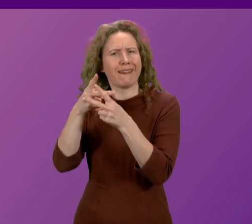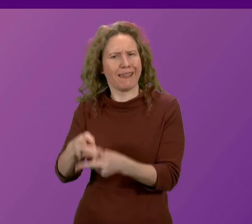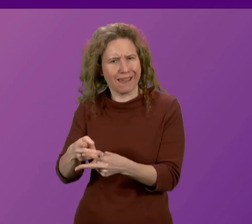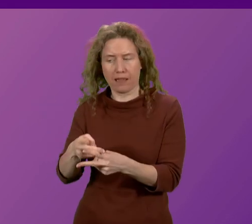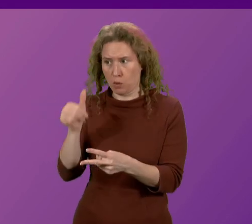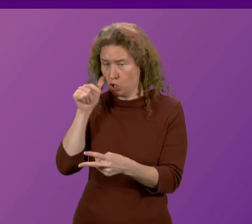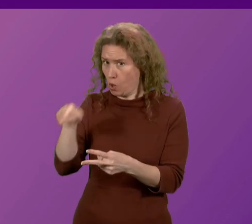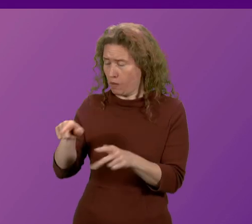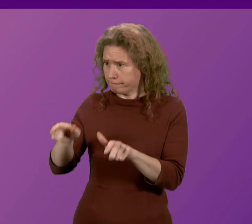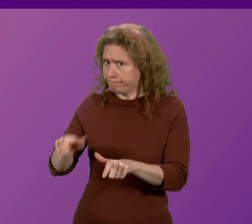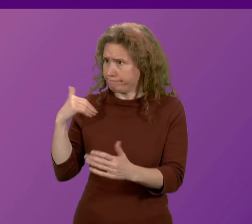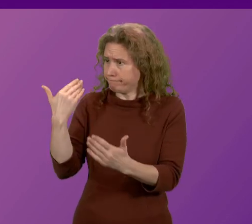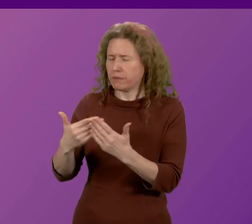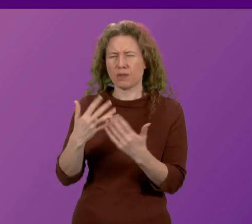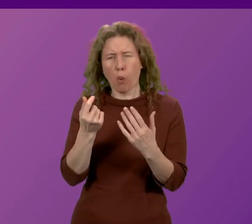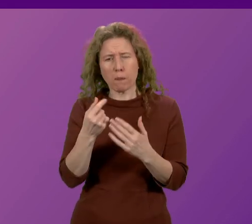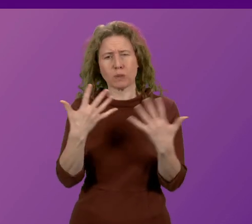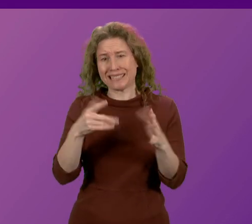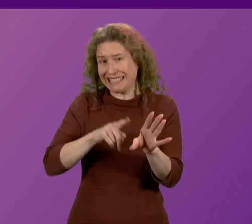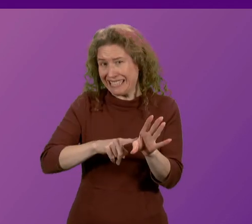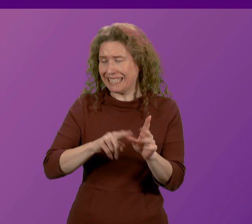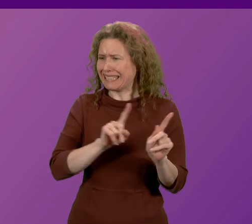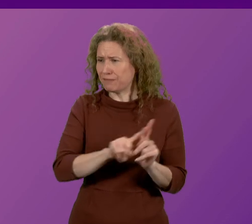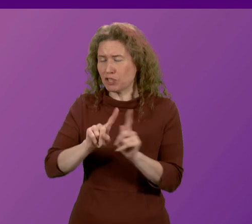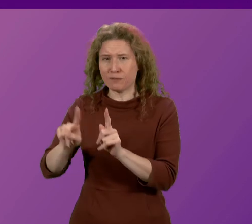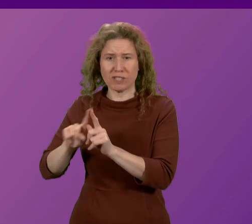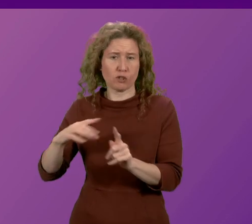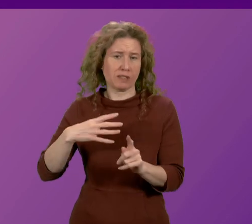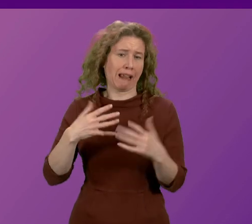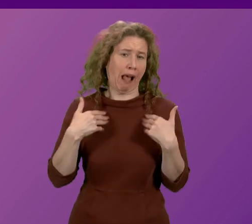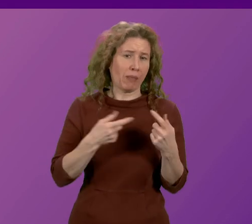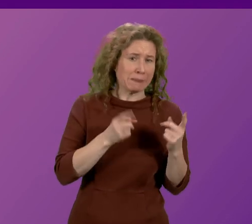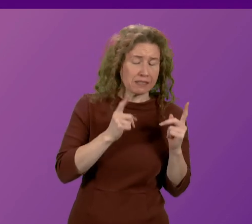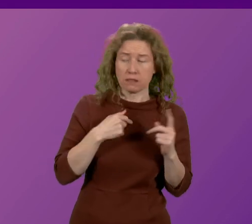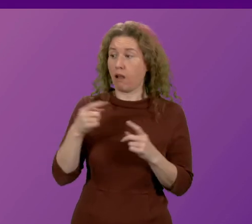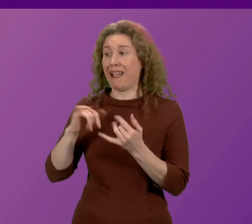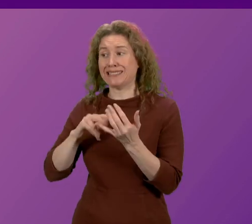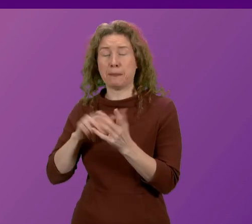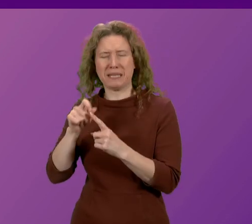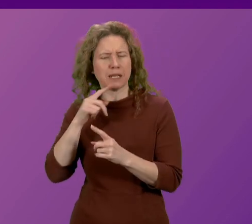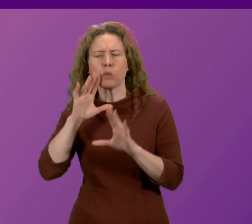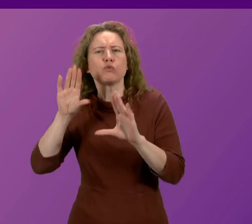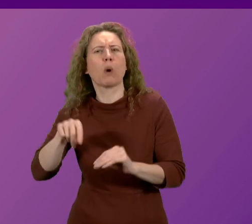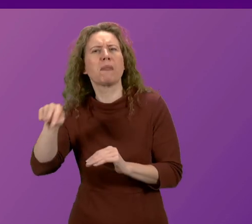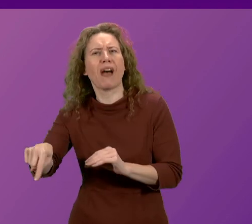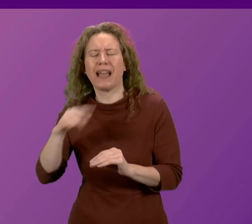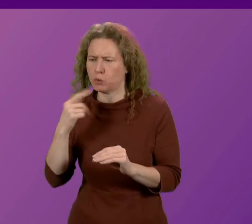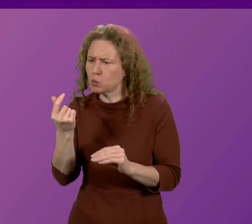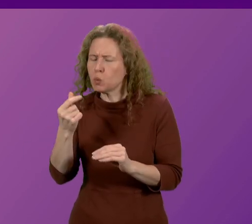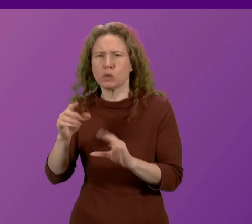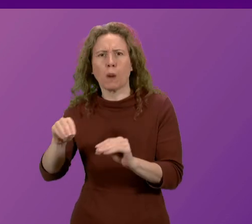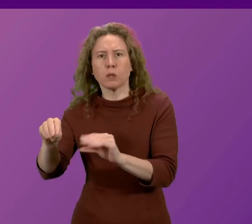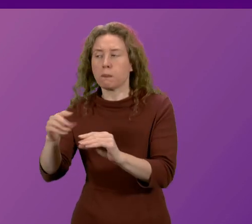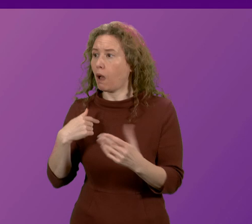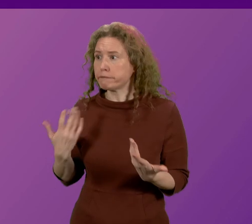Almost a decade and countless health ministers ago, the SNP promised to eradicate this dangerous practice. But new figures show that on